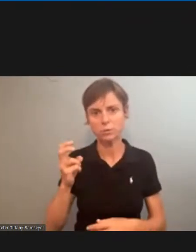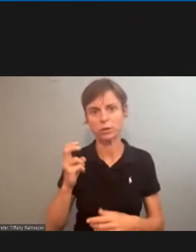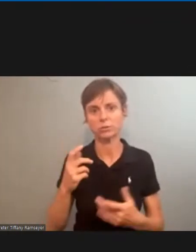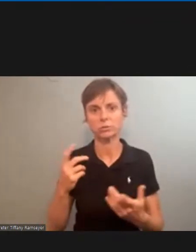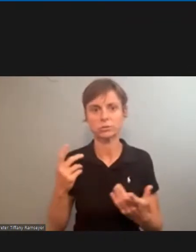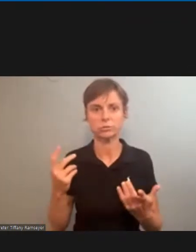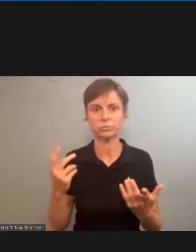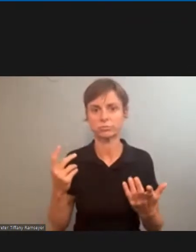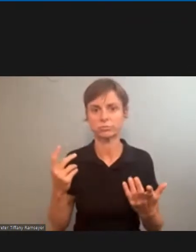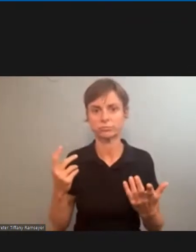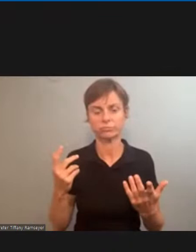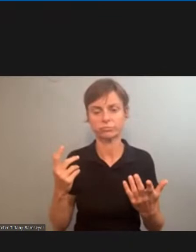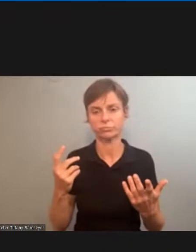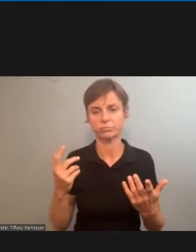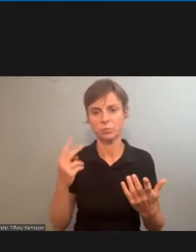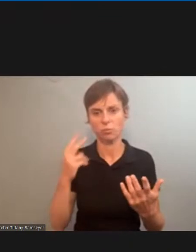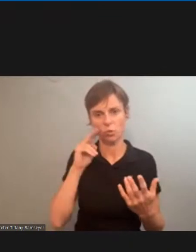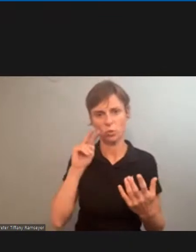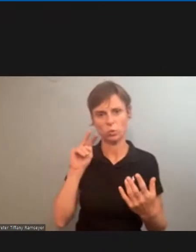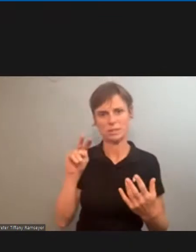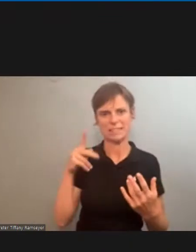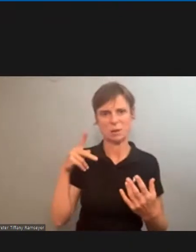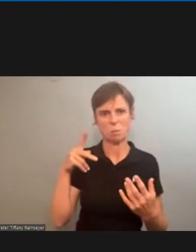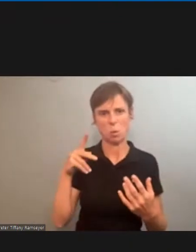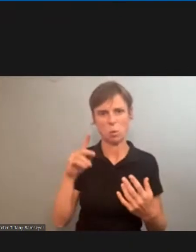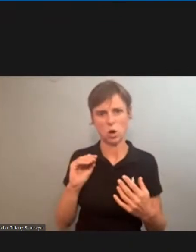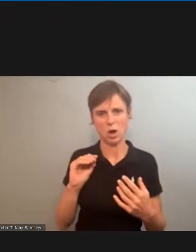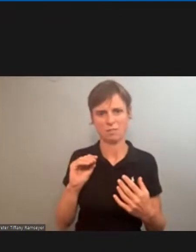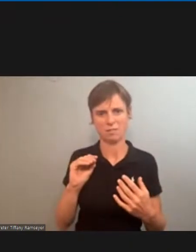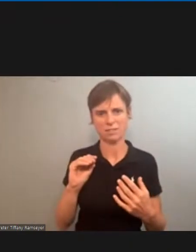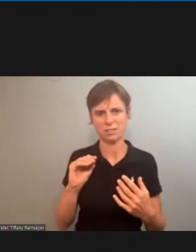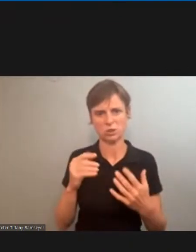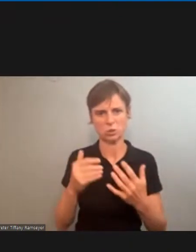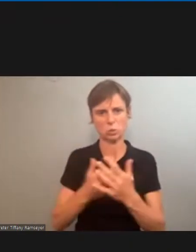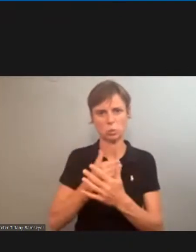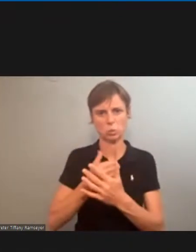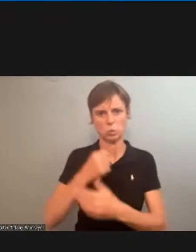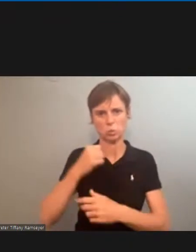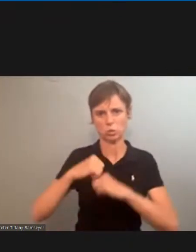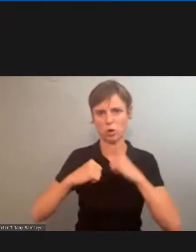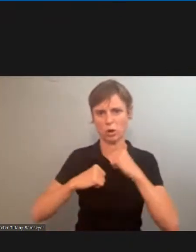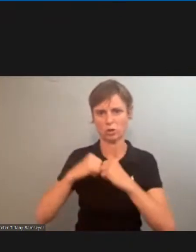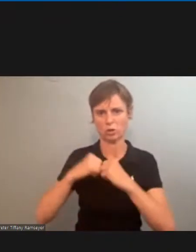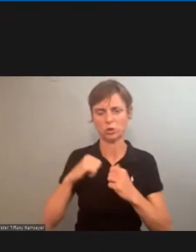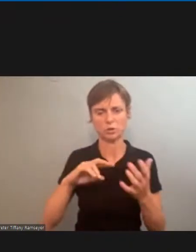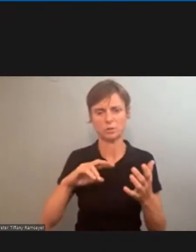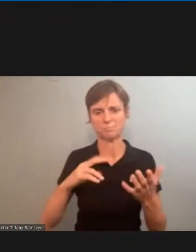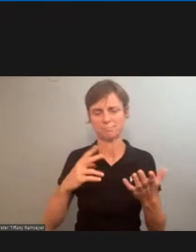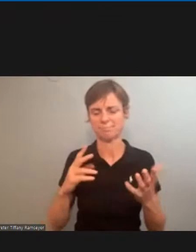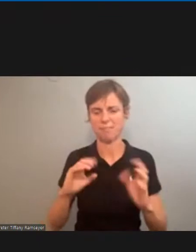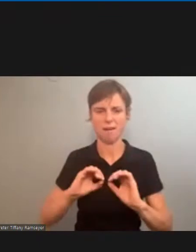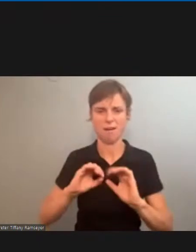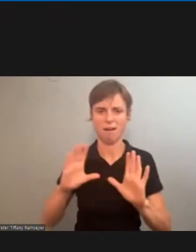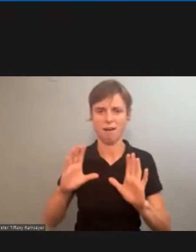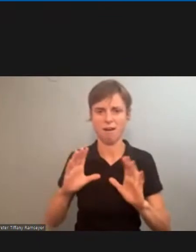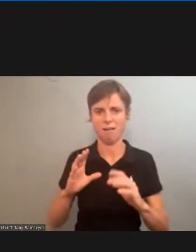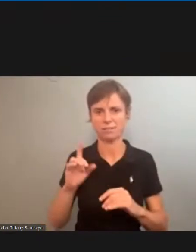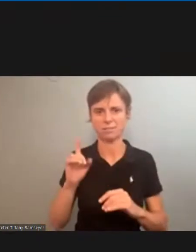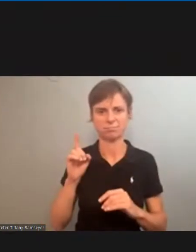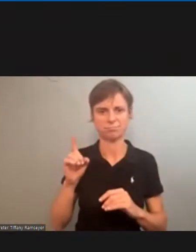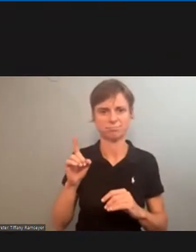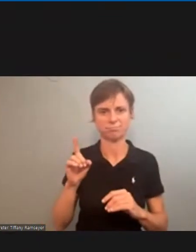You can see by the way that the postal service is restructuring is that he certainly has a direction